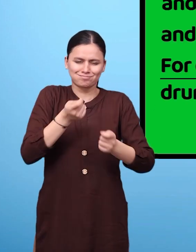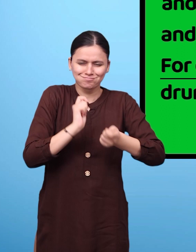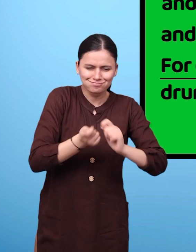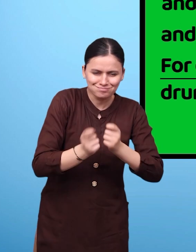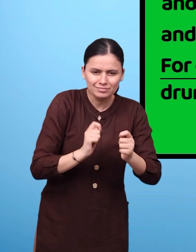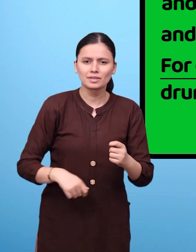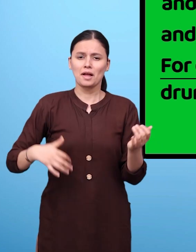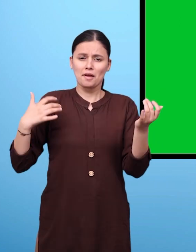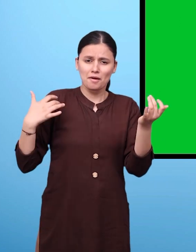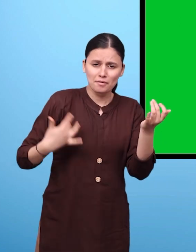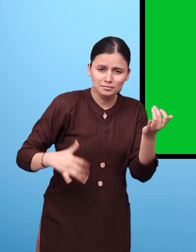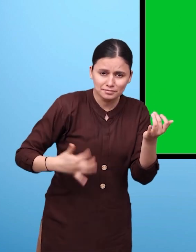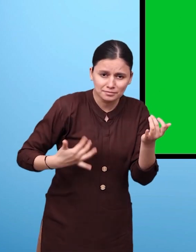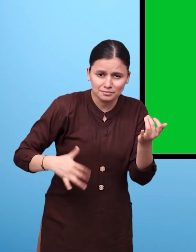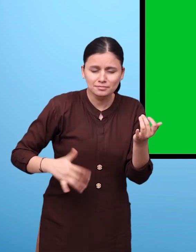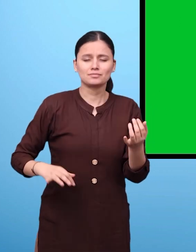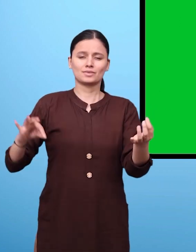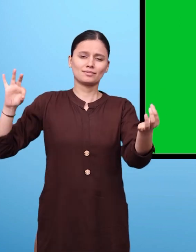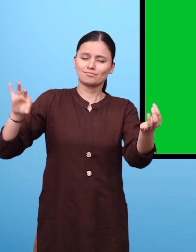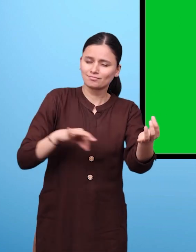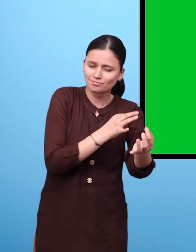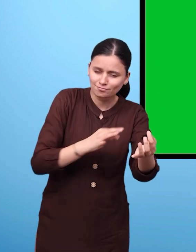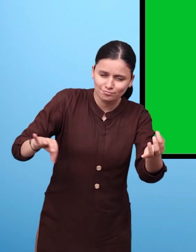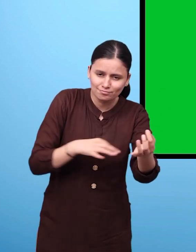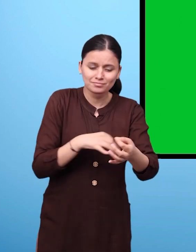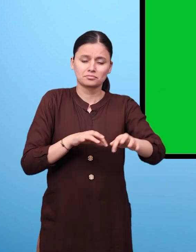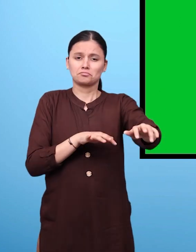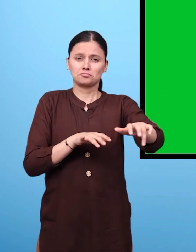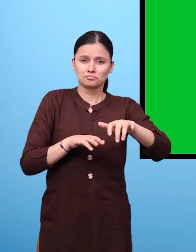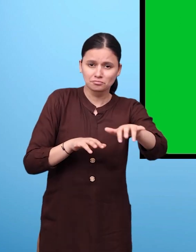them whereas guitar and sita are played using their strings.